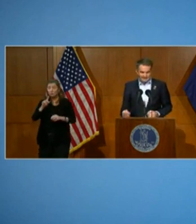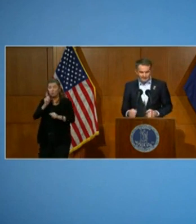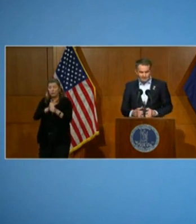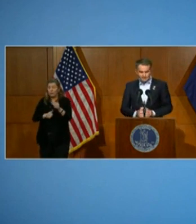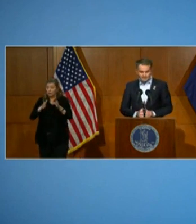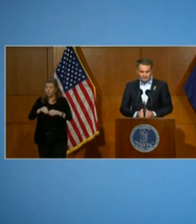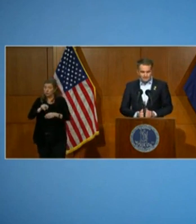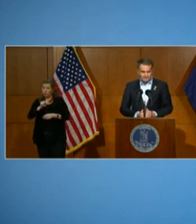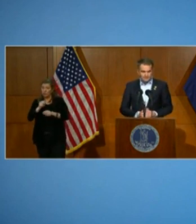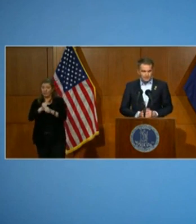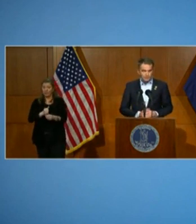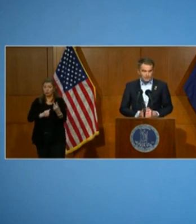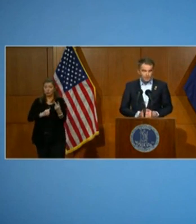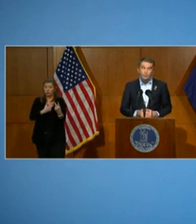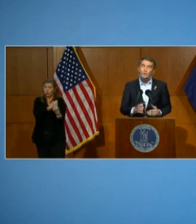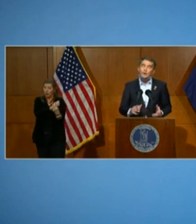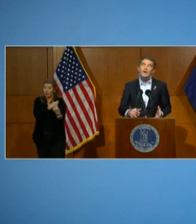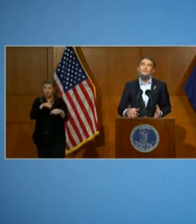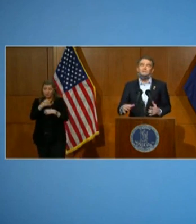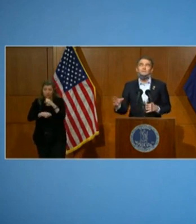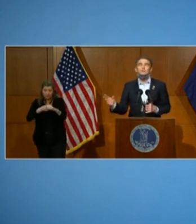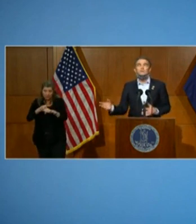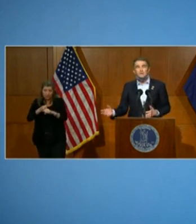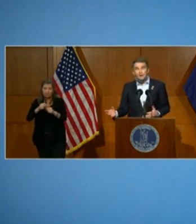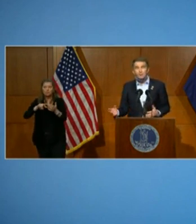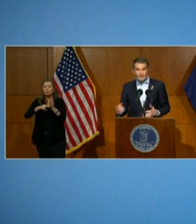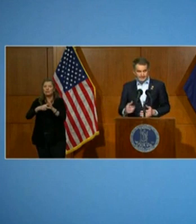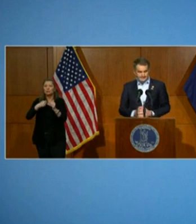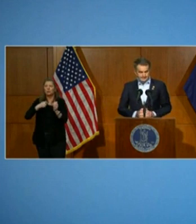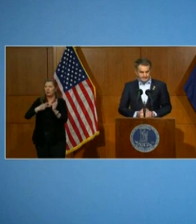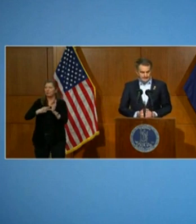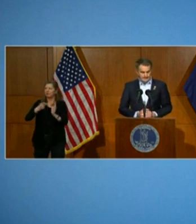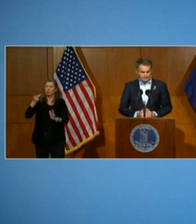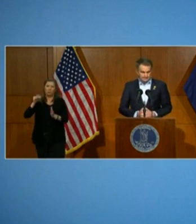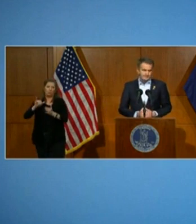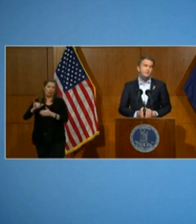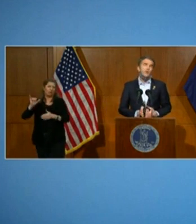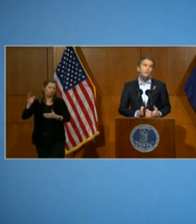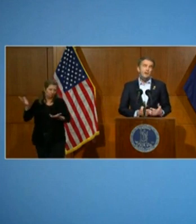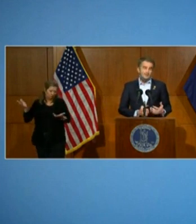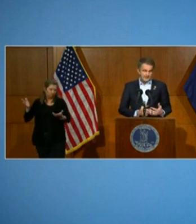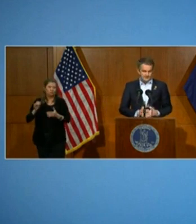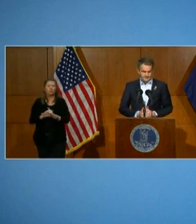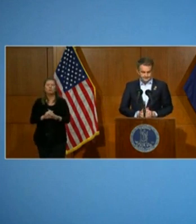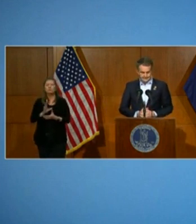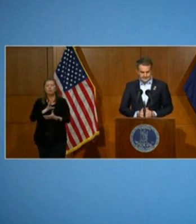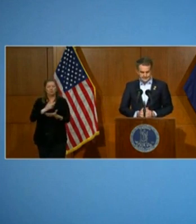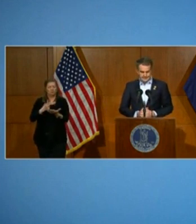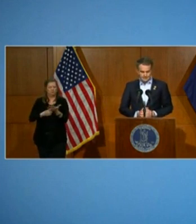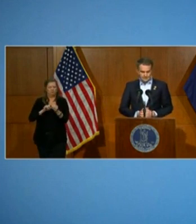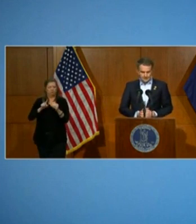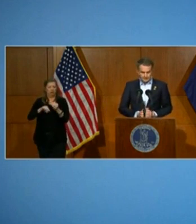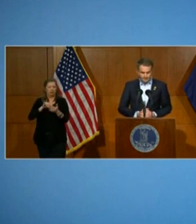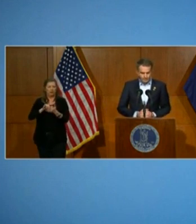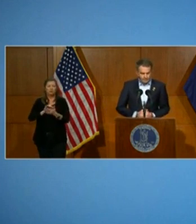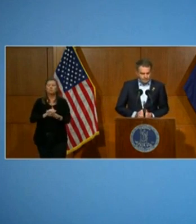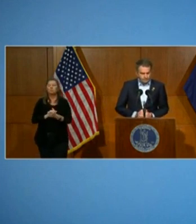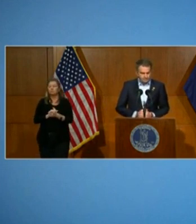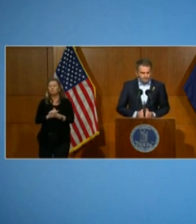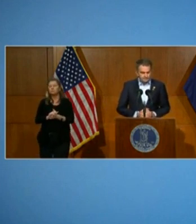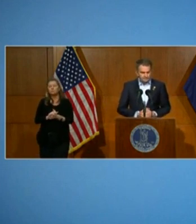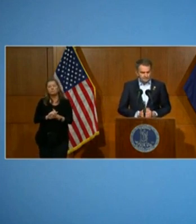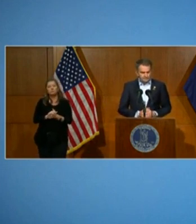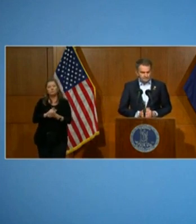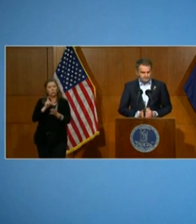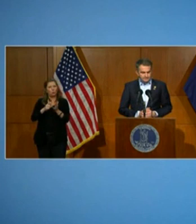later this year, we know we'll have to double that. So let's talk about that. It will take a moment